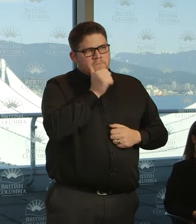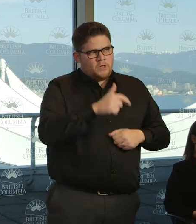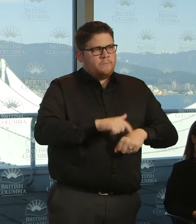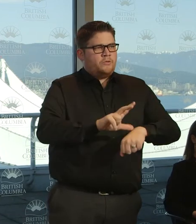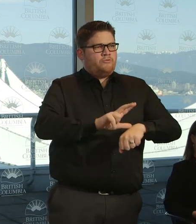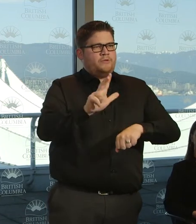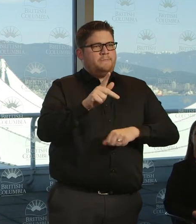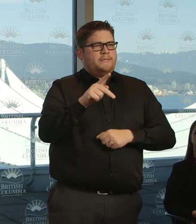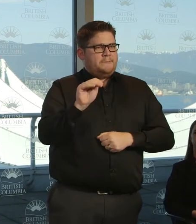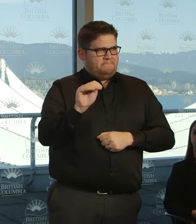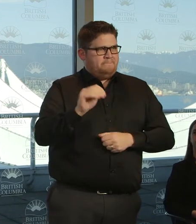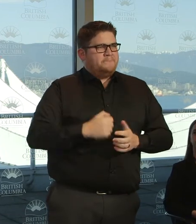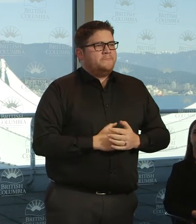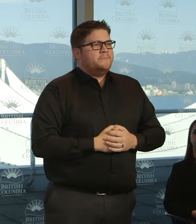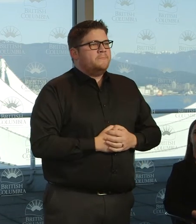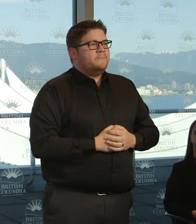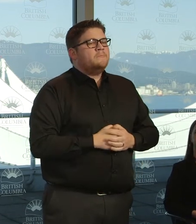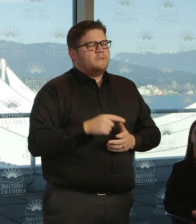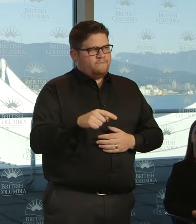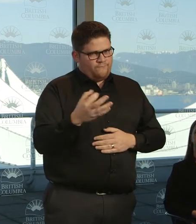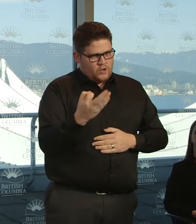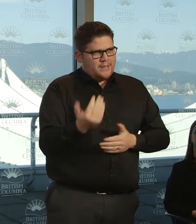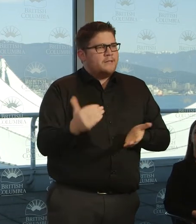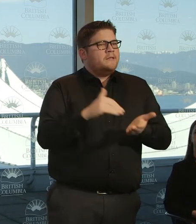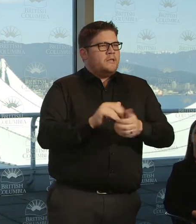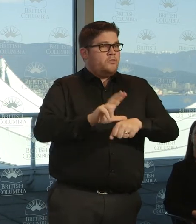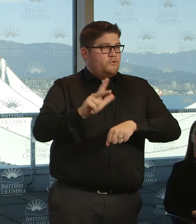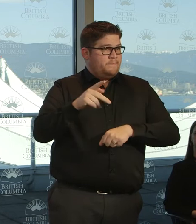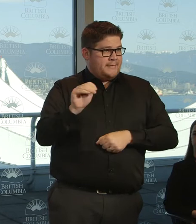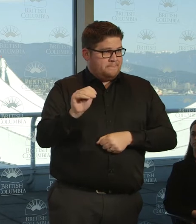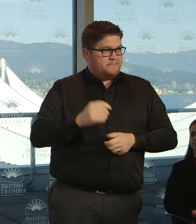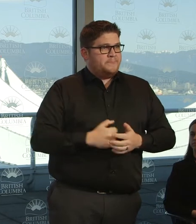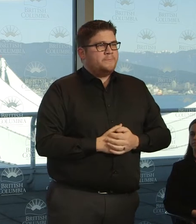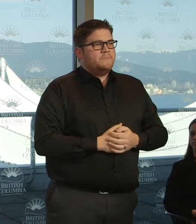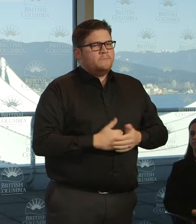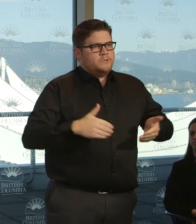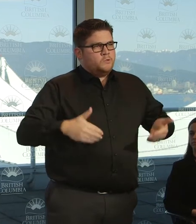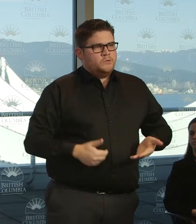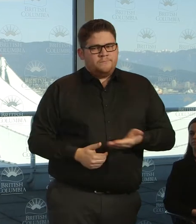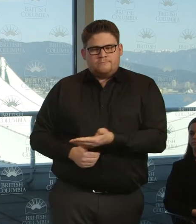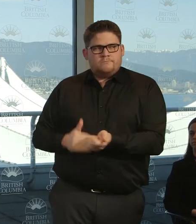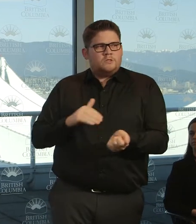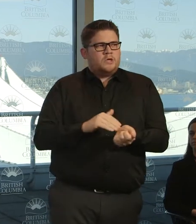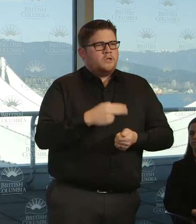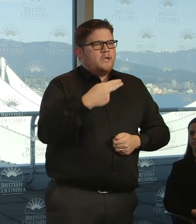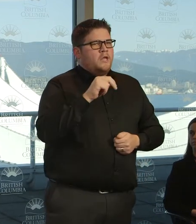and on Friday. And with that, I'd like to introduce Dr. Bonnie Henry for today's report on COVID-19.